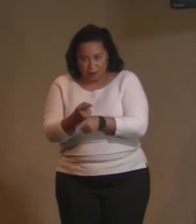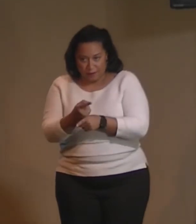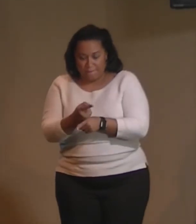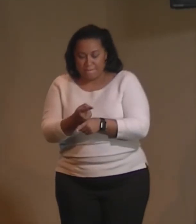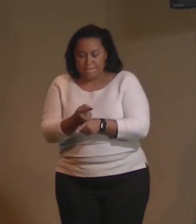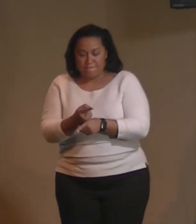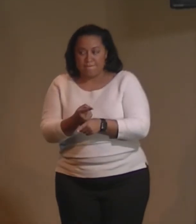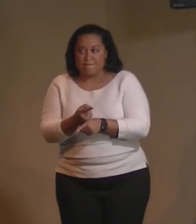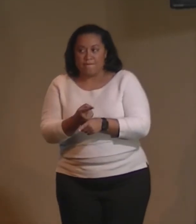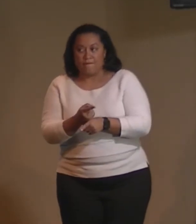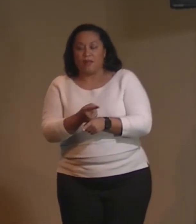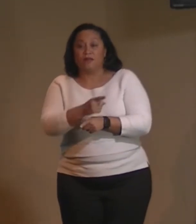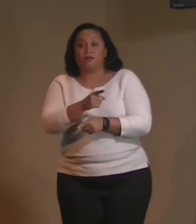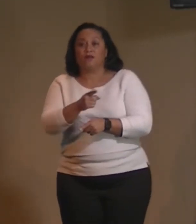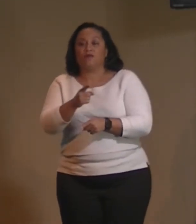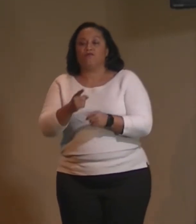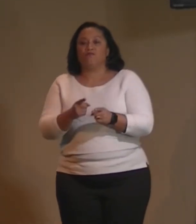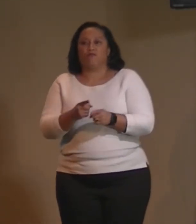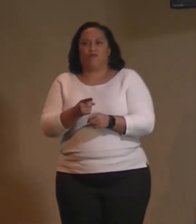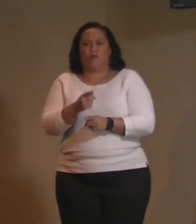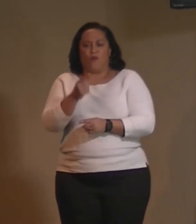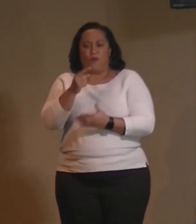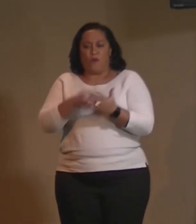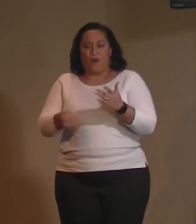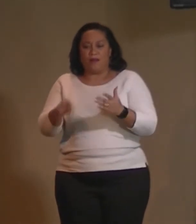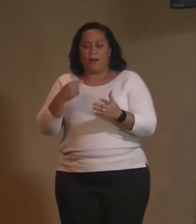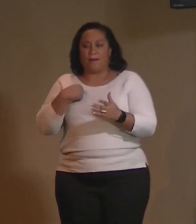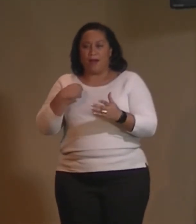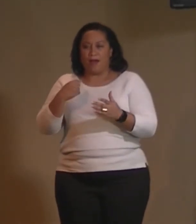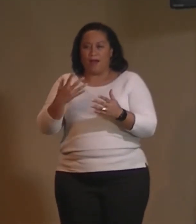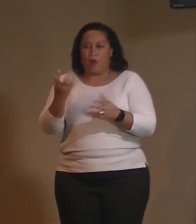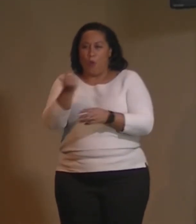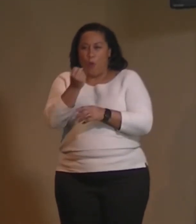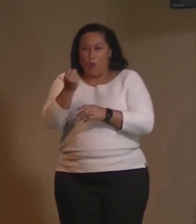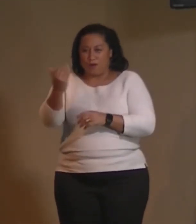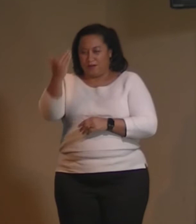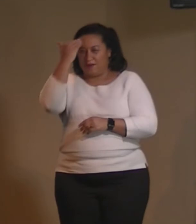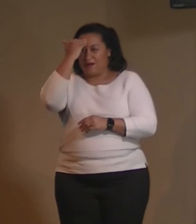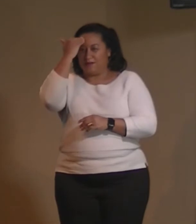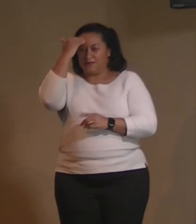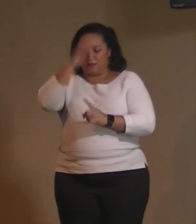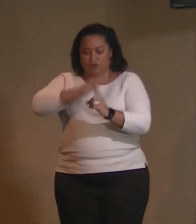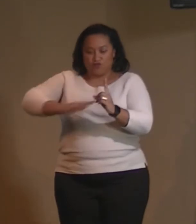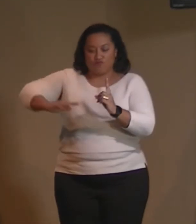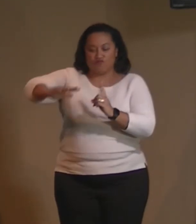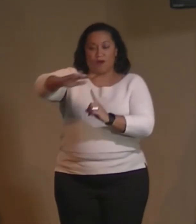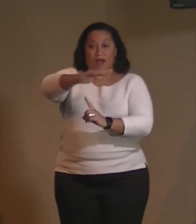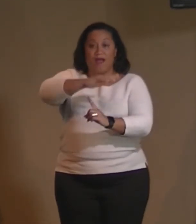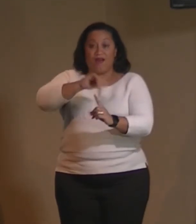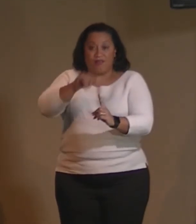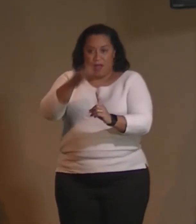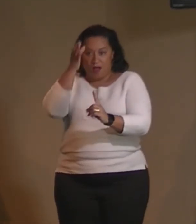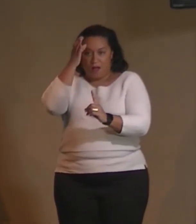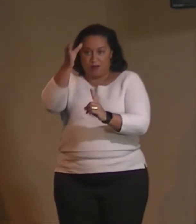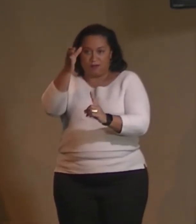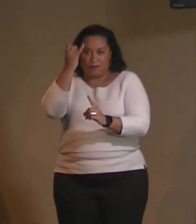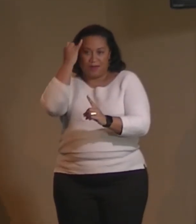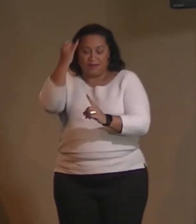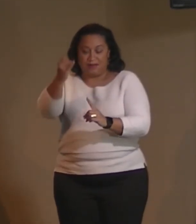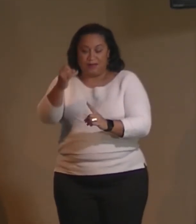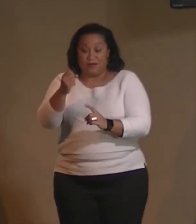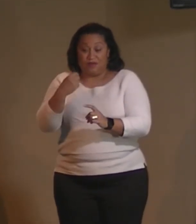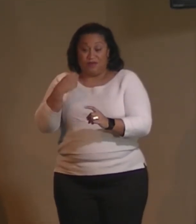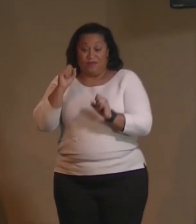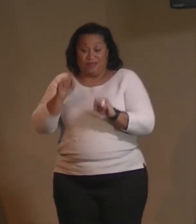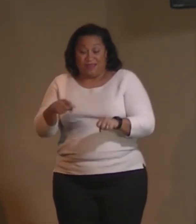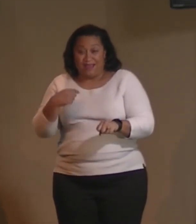what am I holding in consciousness around it? am I able to be as loving as